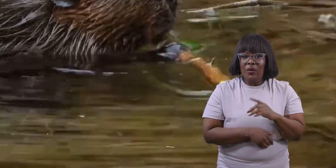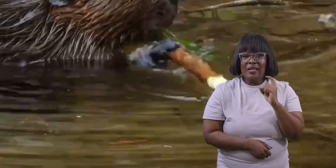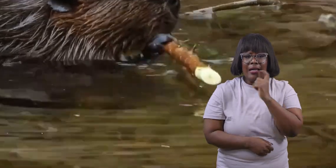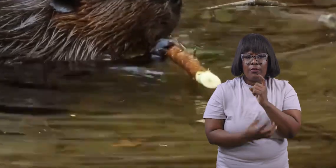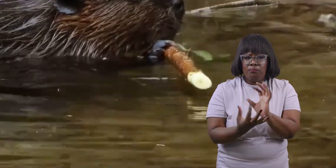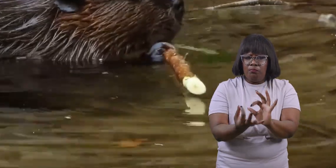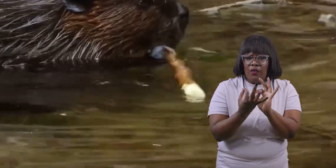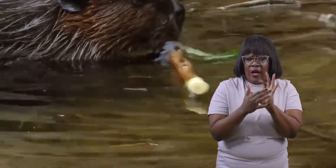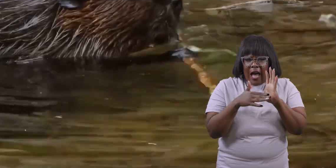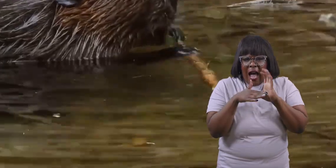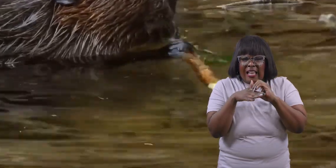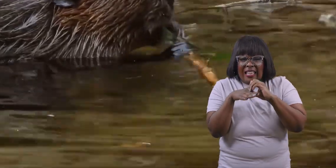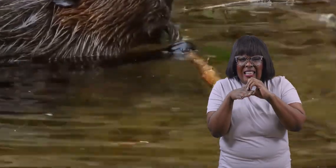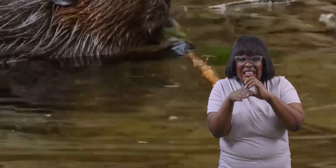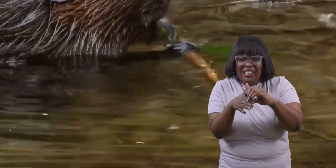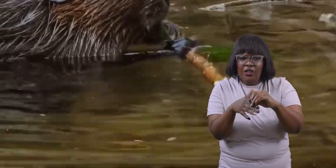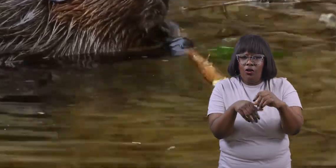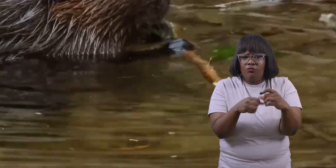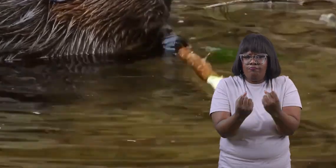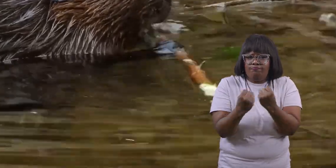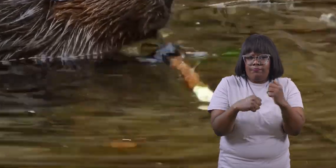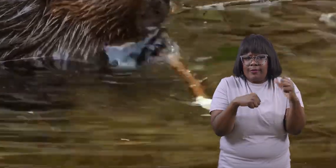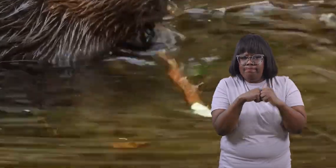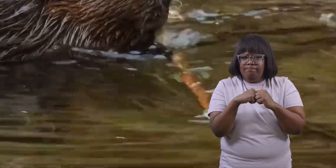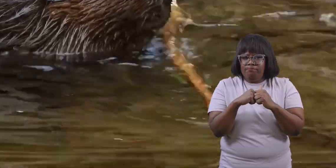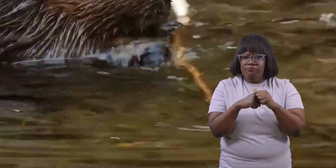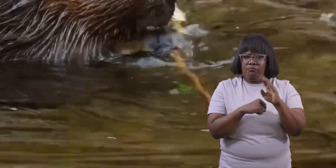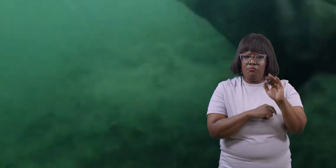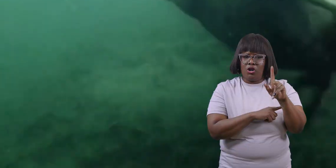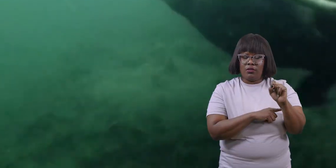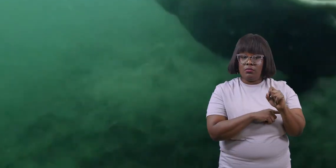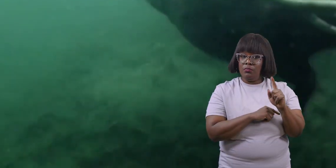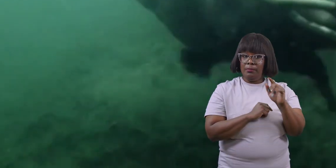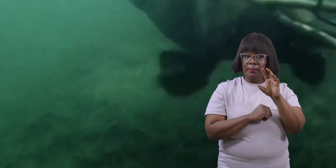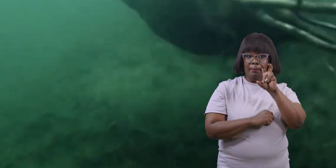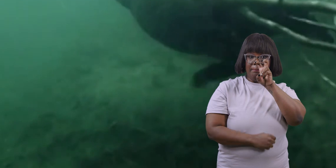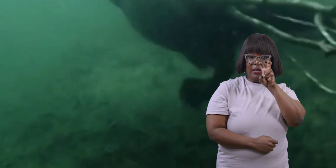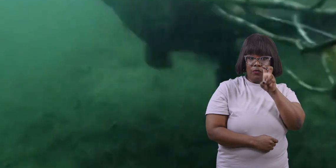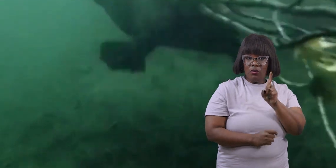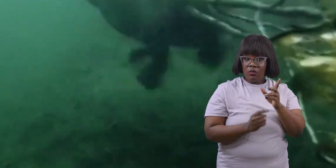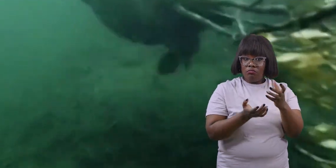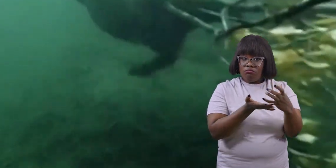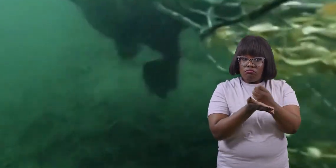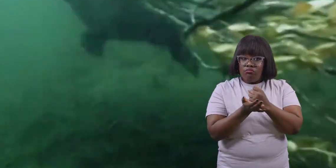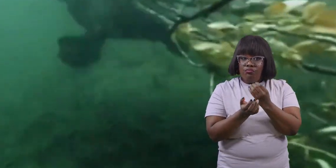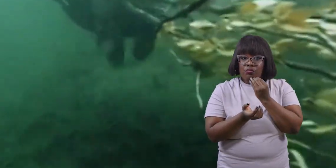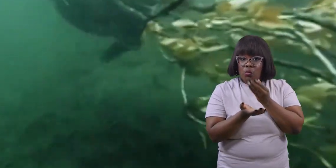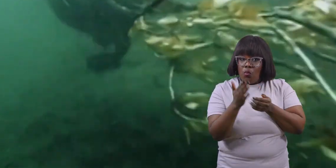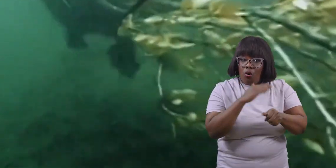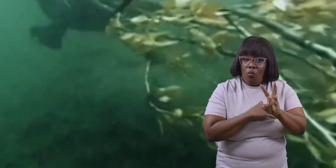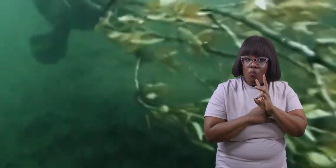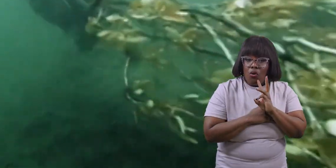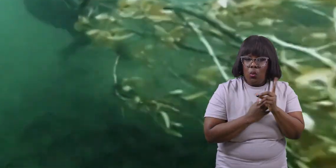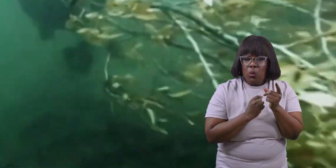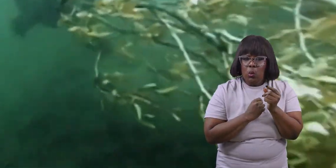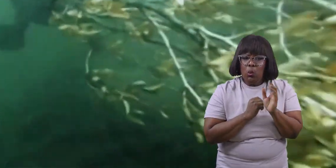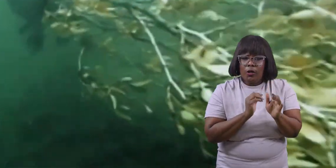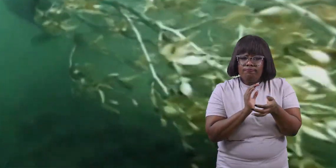teeth are perfect for gnawing through tough bark and branches when beavers want to collect food underwater they use their fantastic